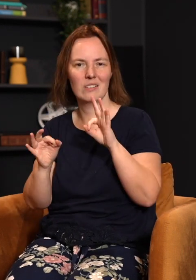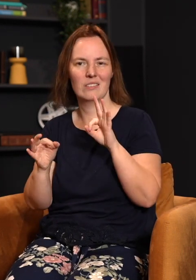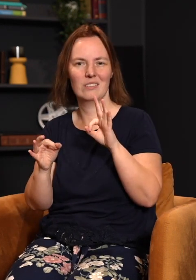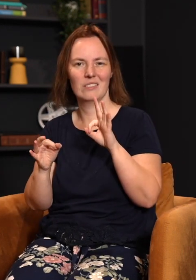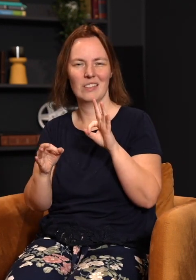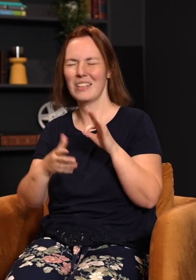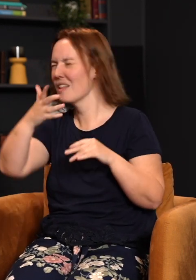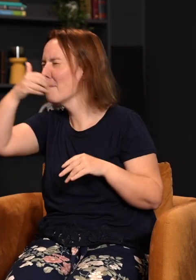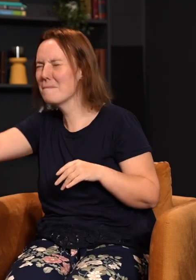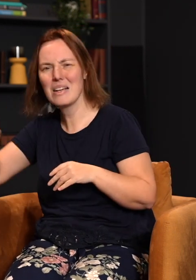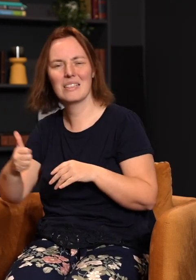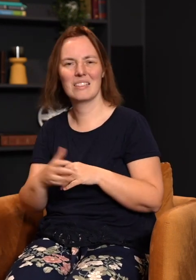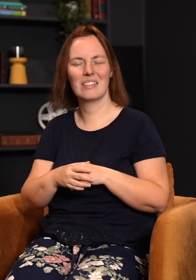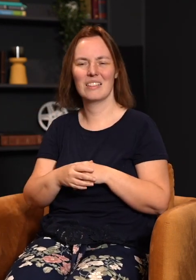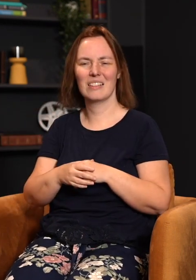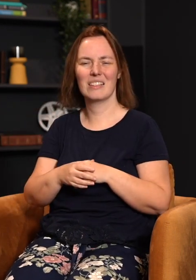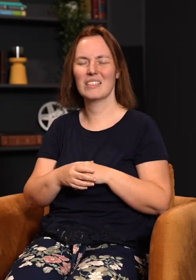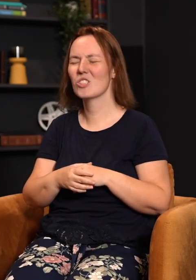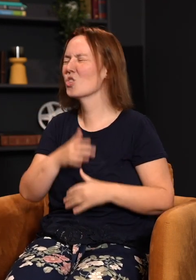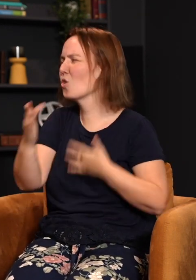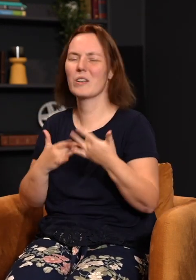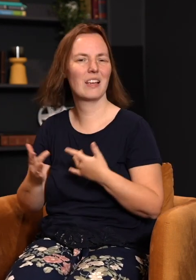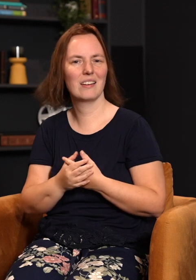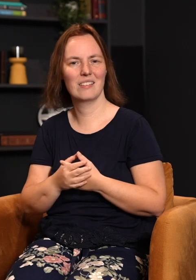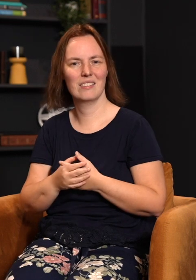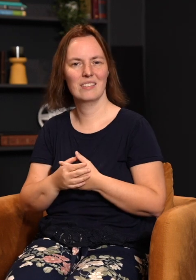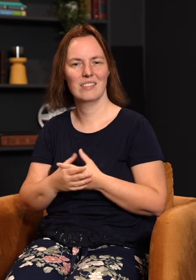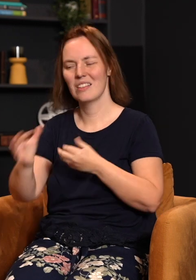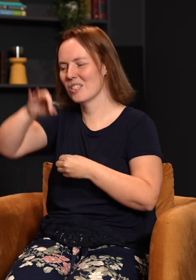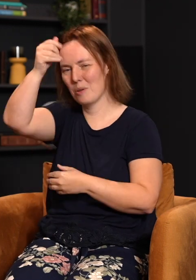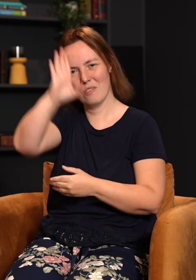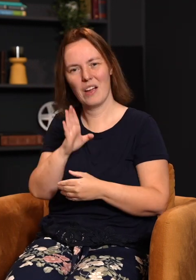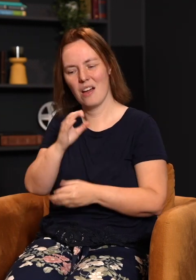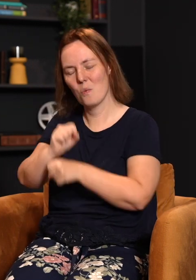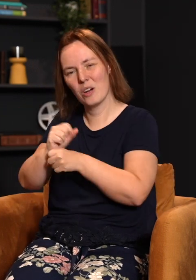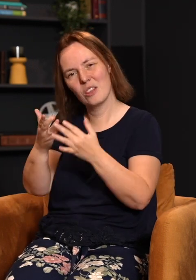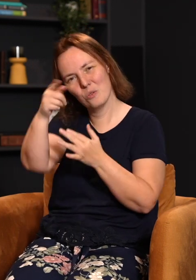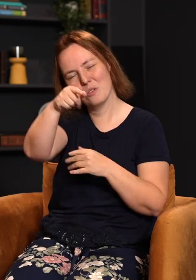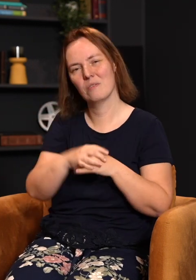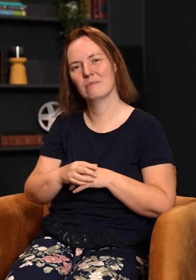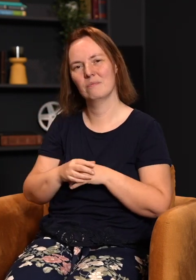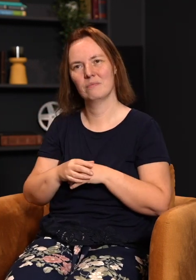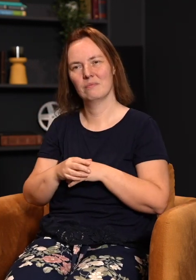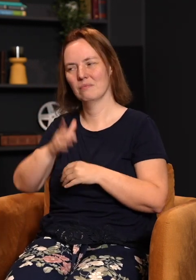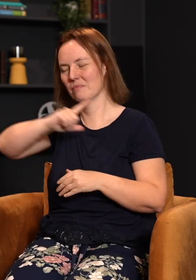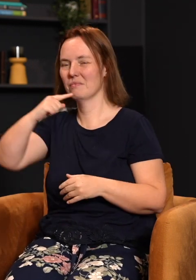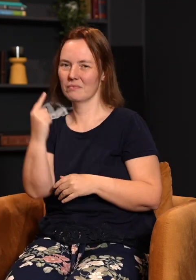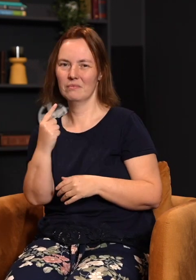greater high than that, my friends. There's no greater thrill at all than the Spirit of God working through you. The